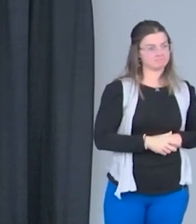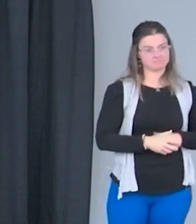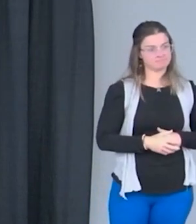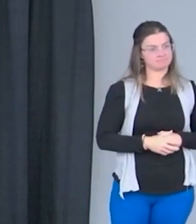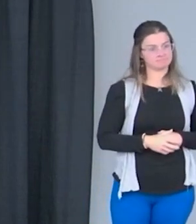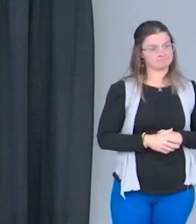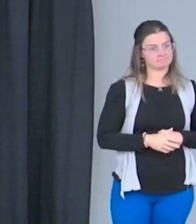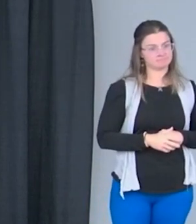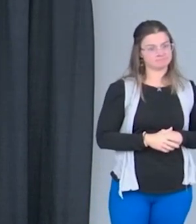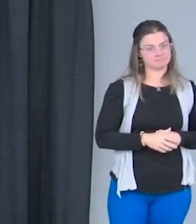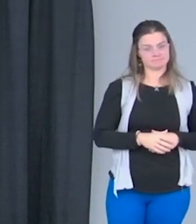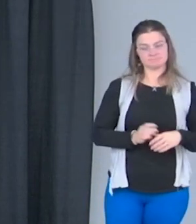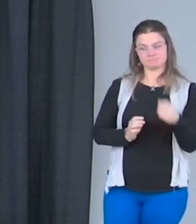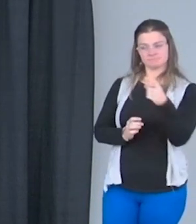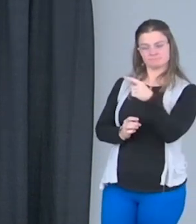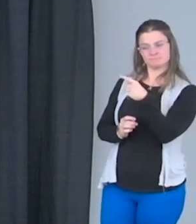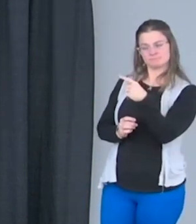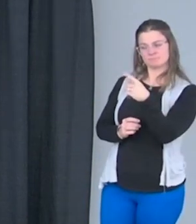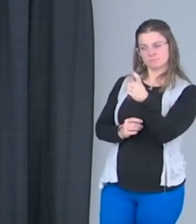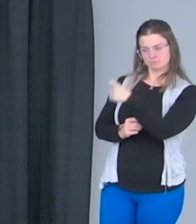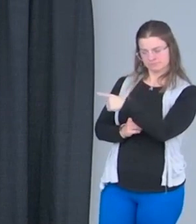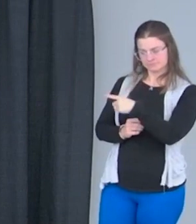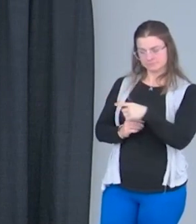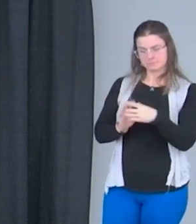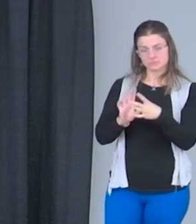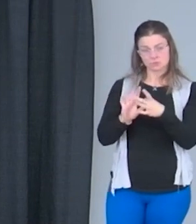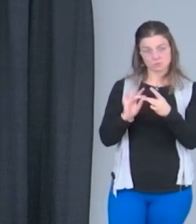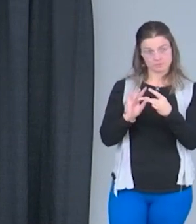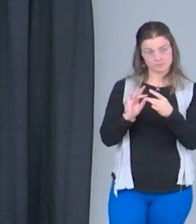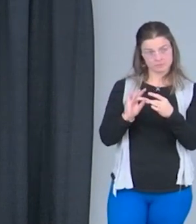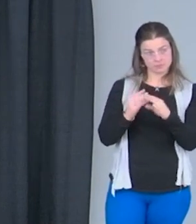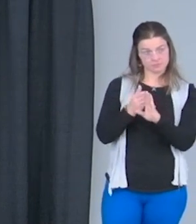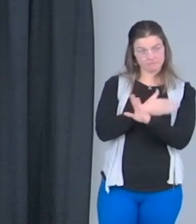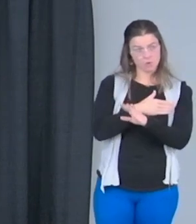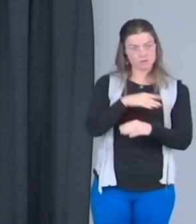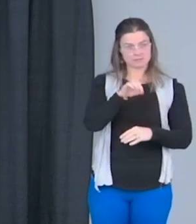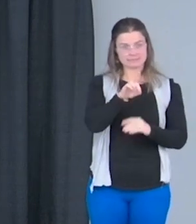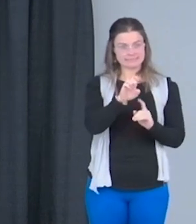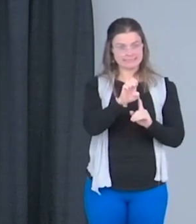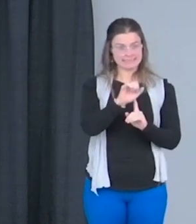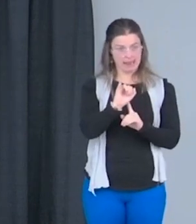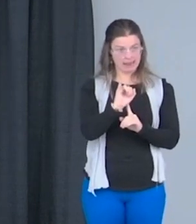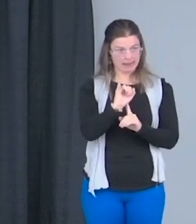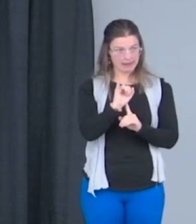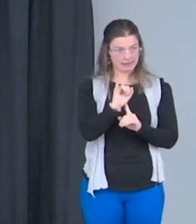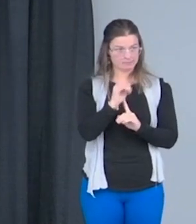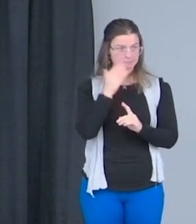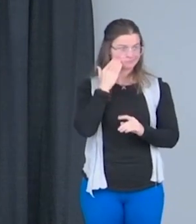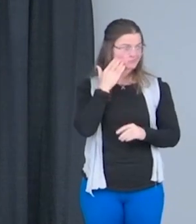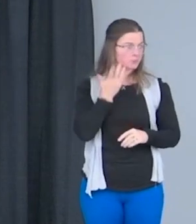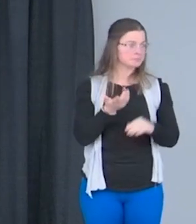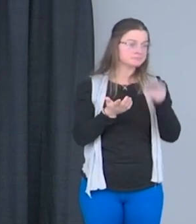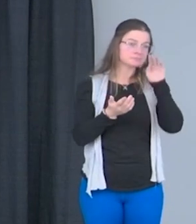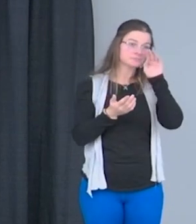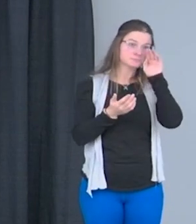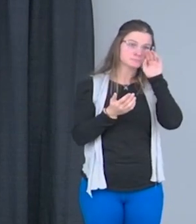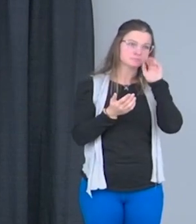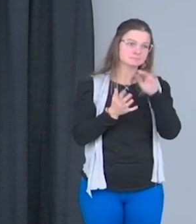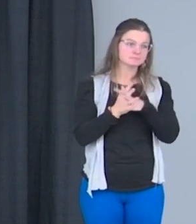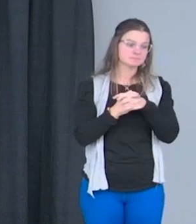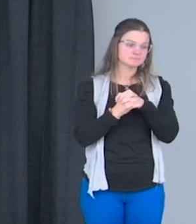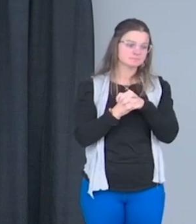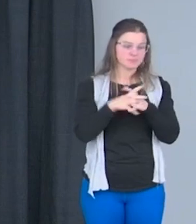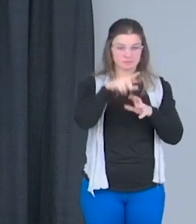You spoke earlier about, from a DEI perspective, like the difficulties that